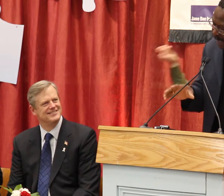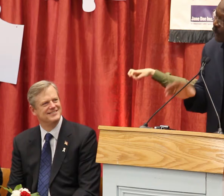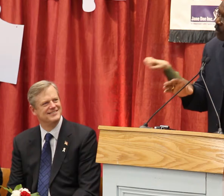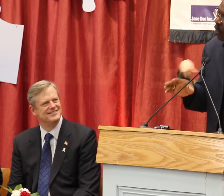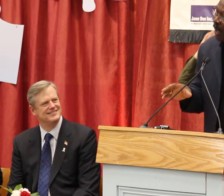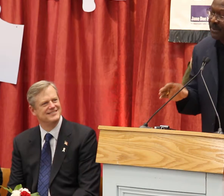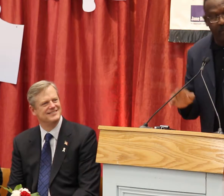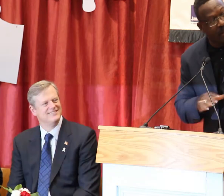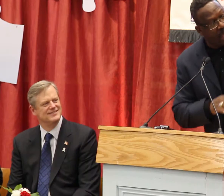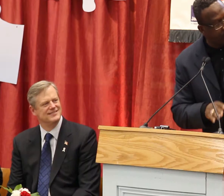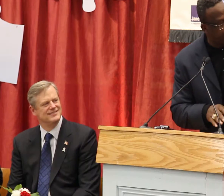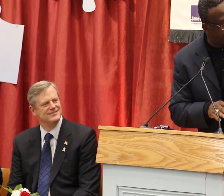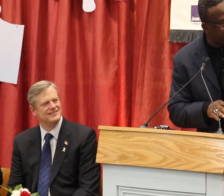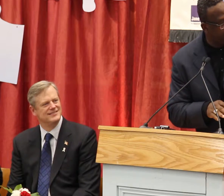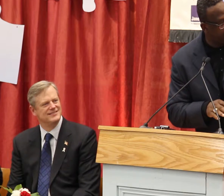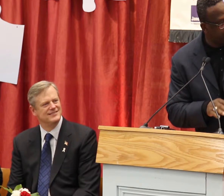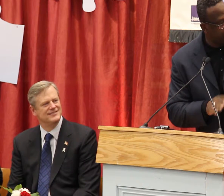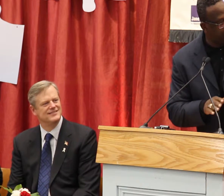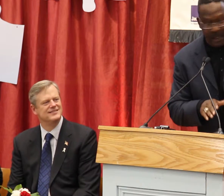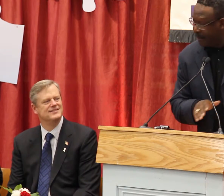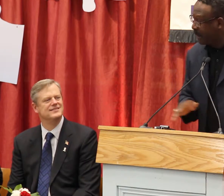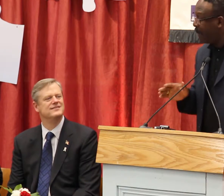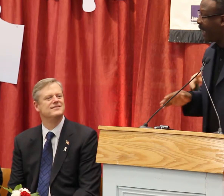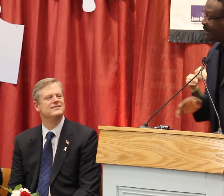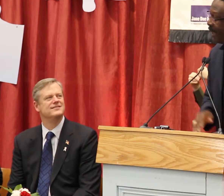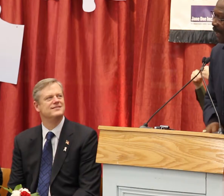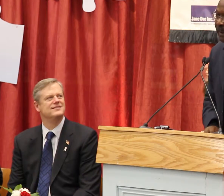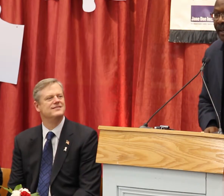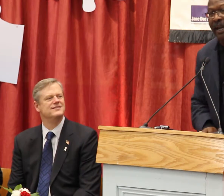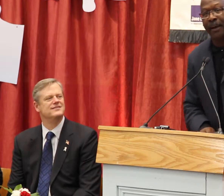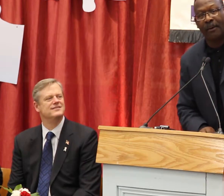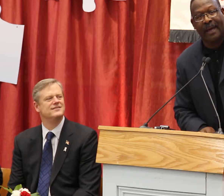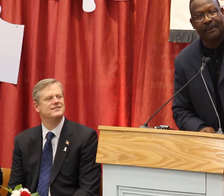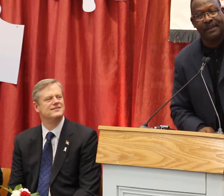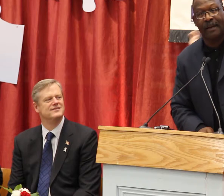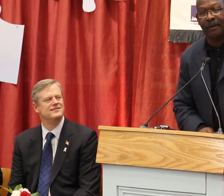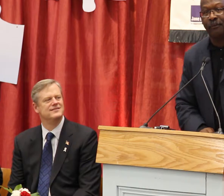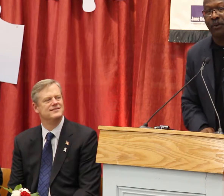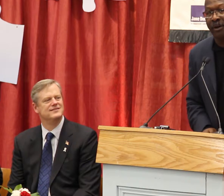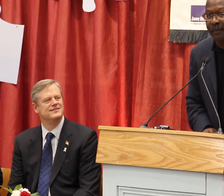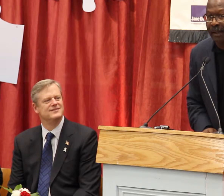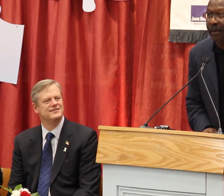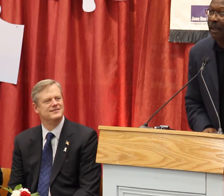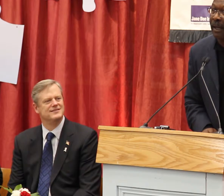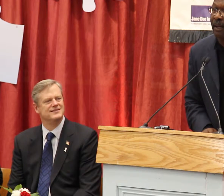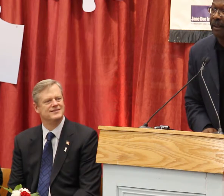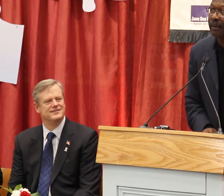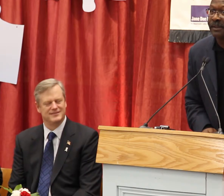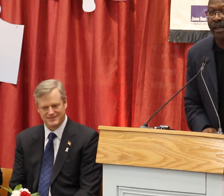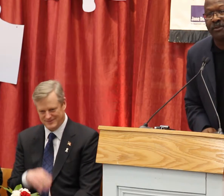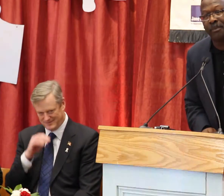are high school programs that have been added to the campaign today, and I know that there are a few of the